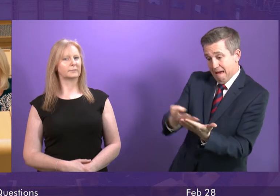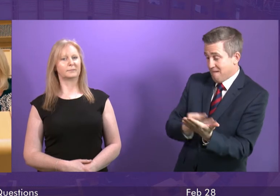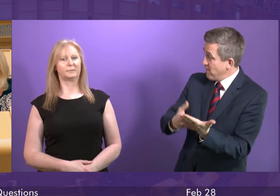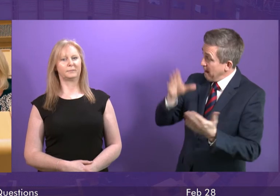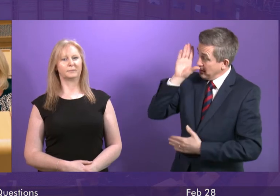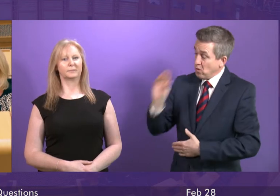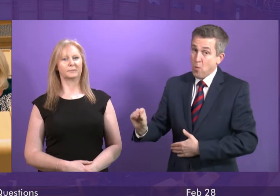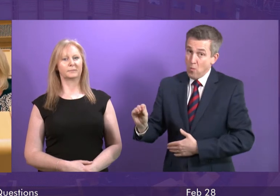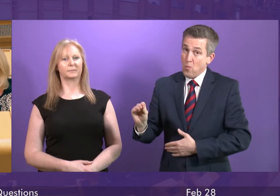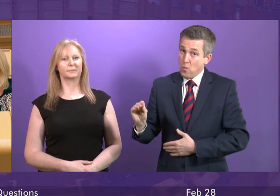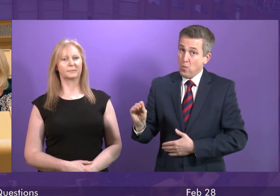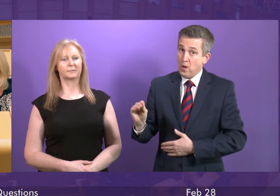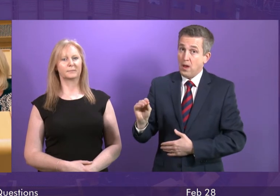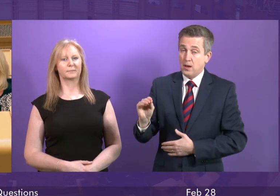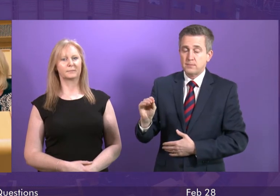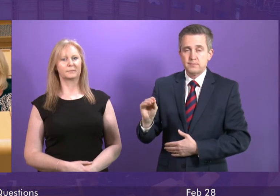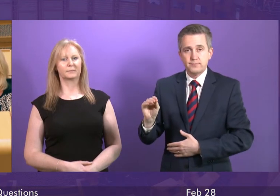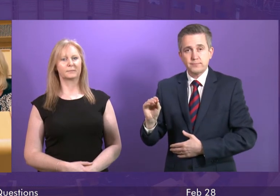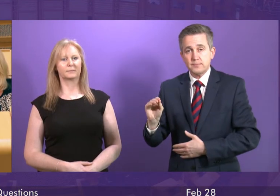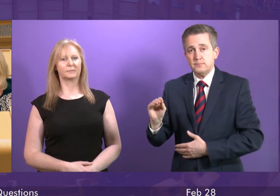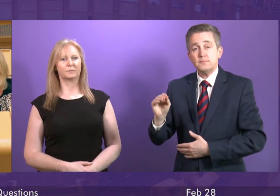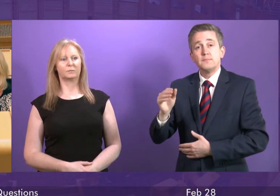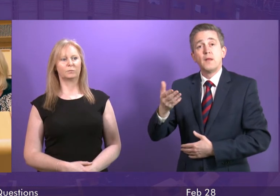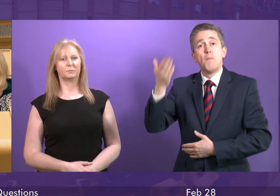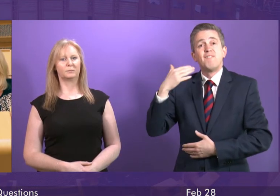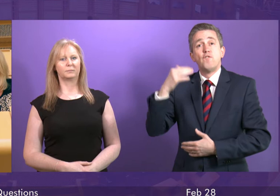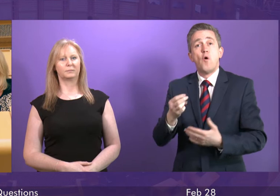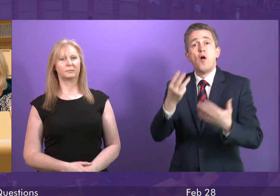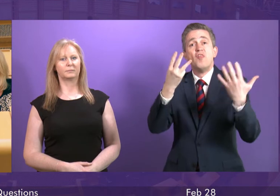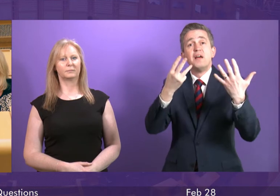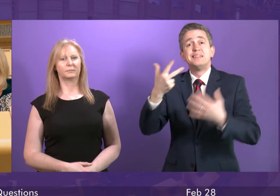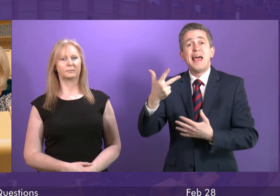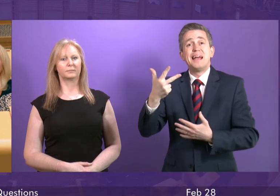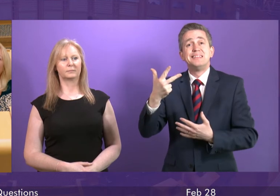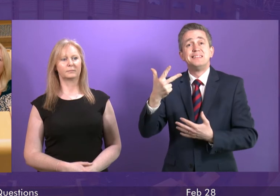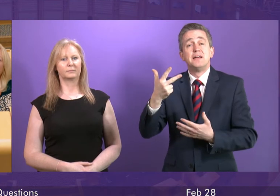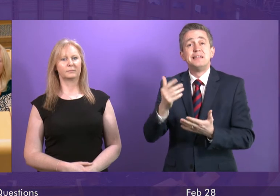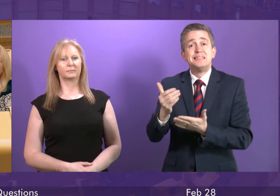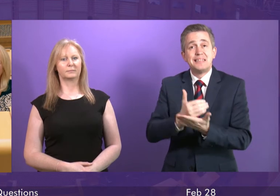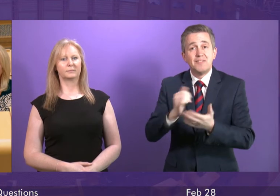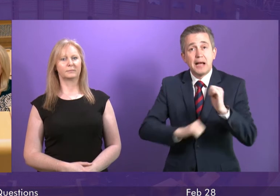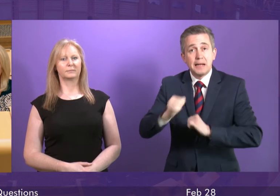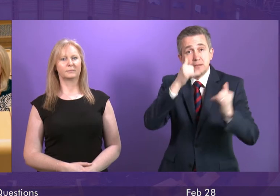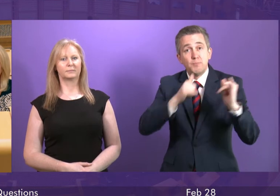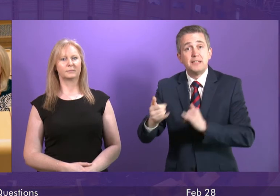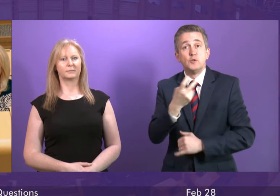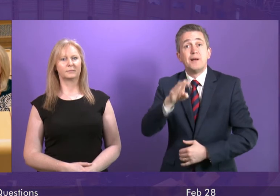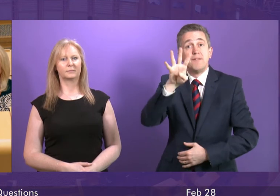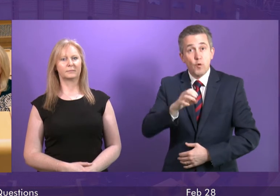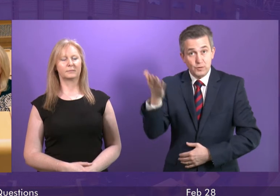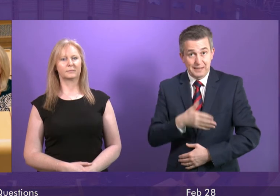a high, from a high of 38 safety and cleanliness inspections in 2014-15 to just